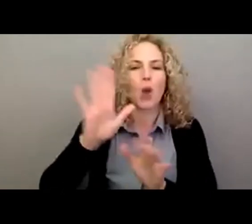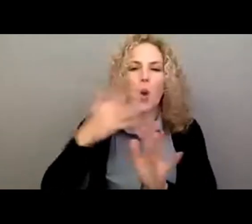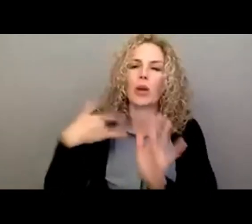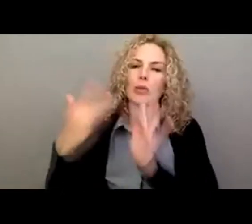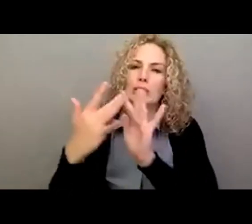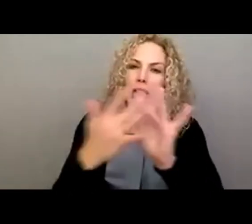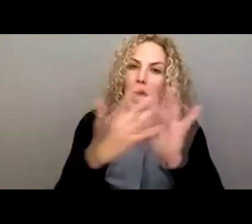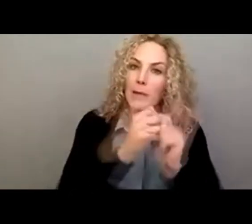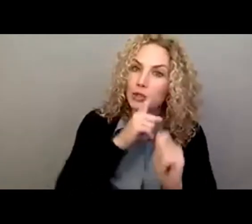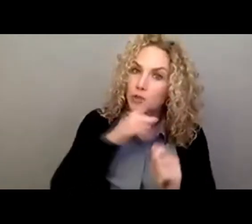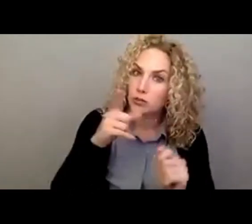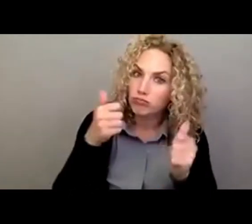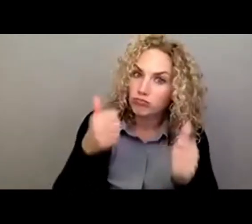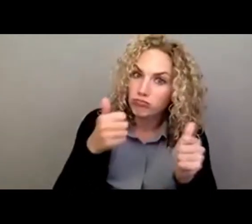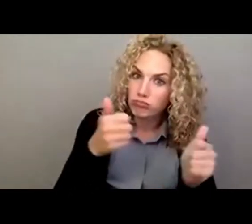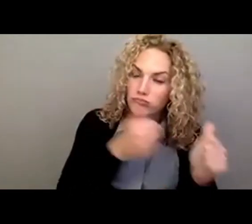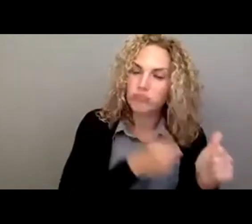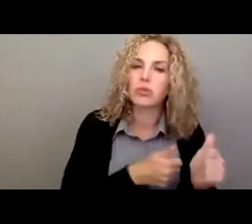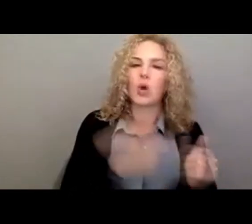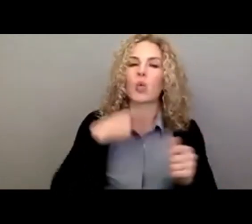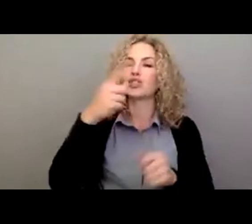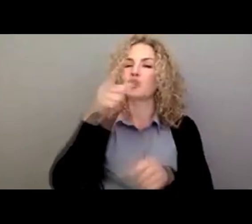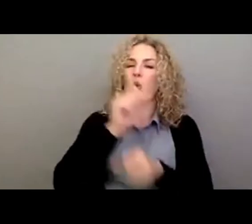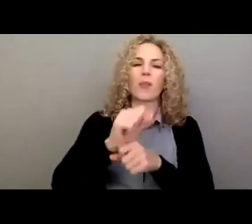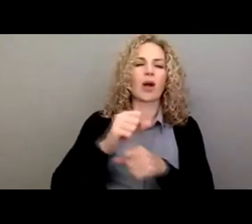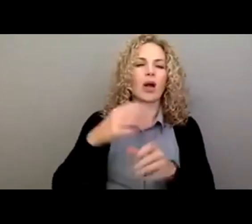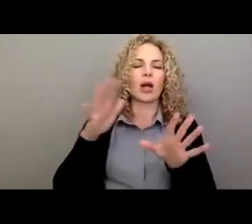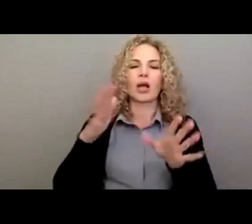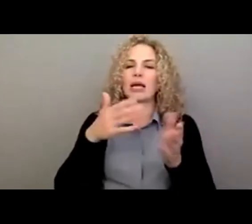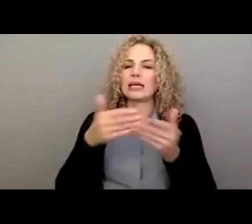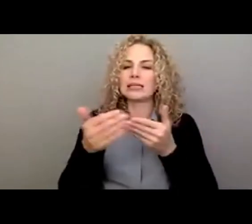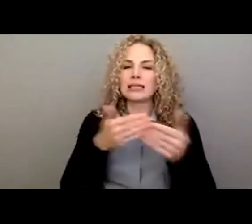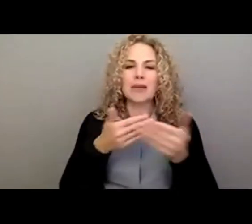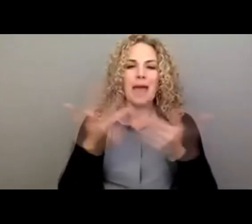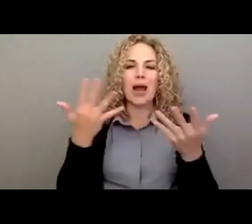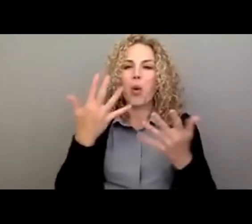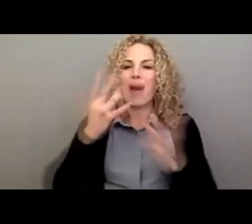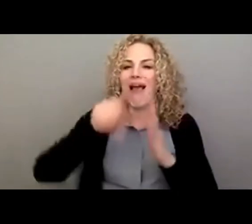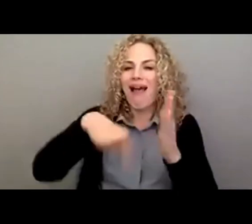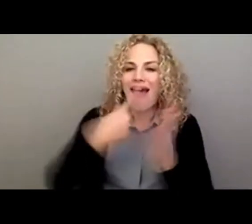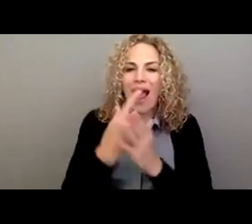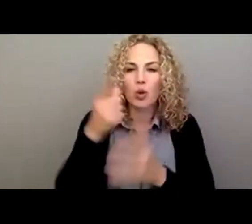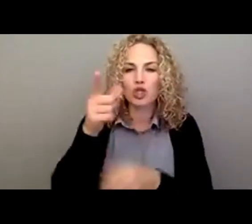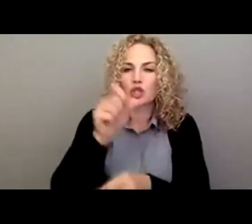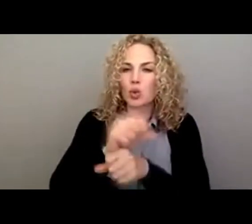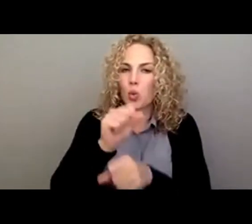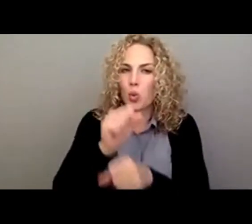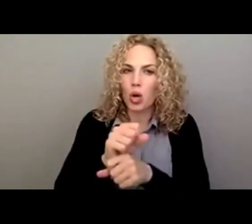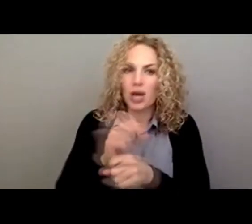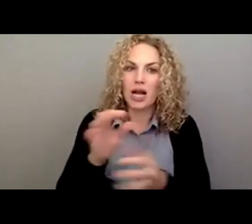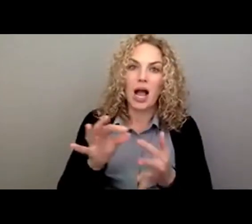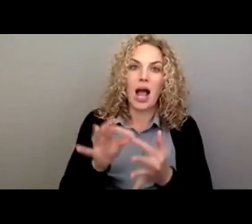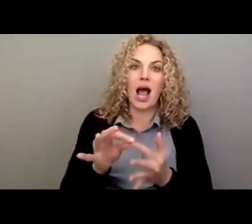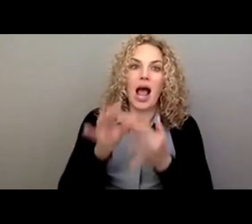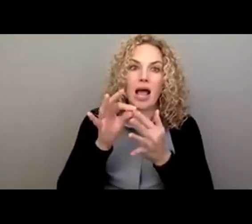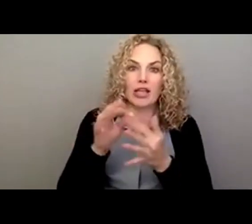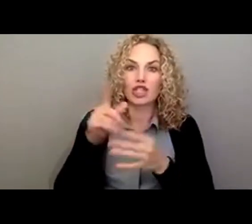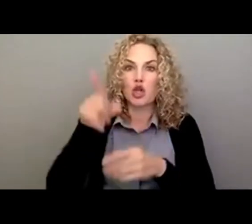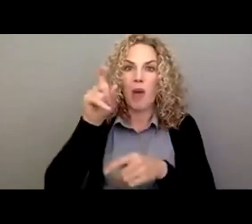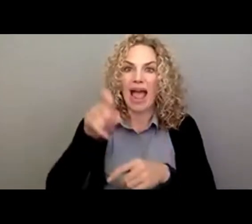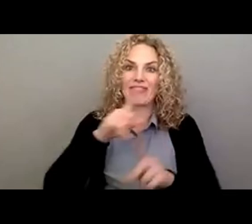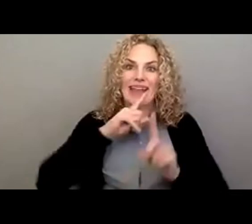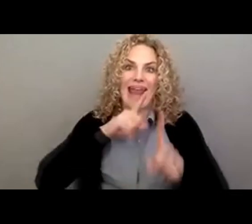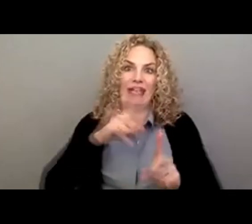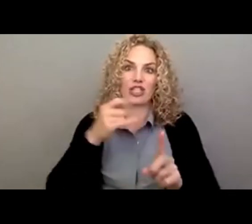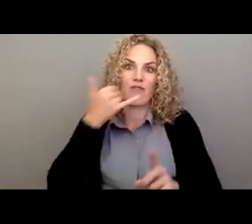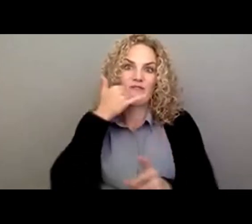employees, you know what, we don't care what hours you work, unless your job is to man a phone, you